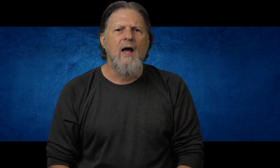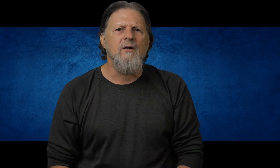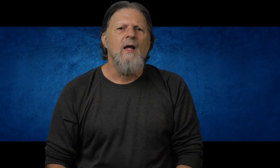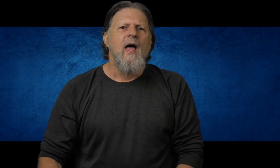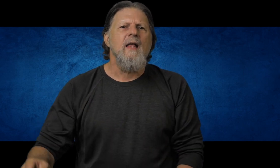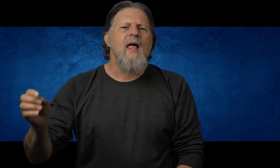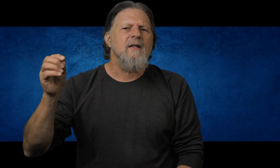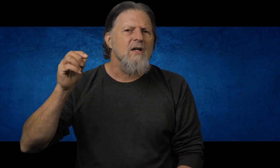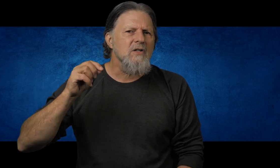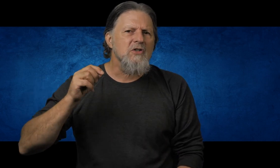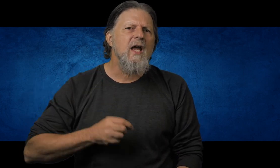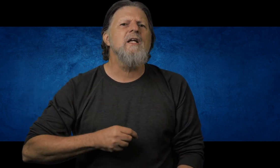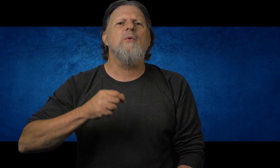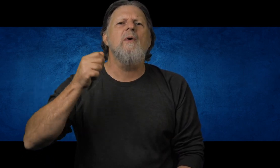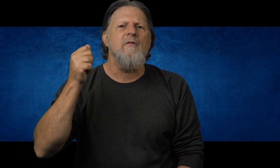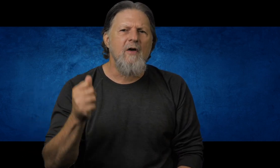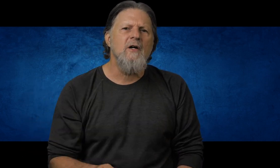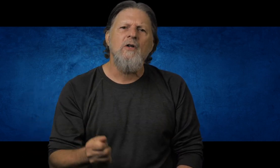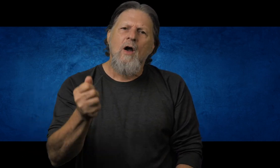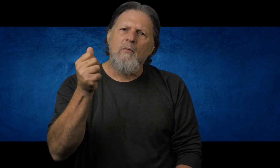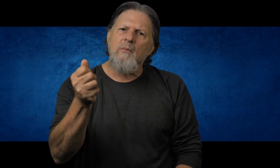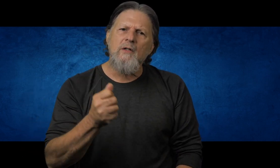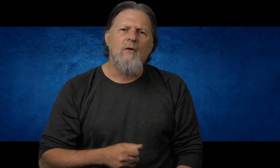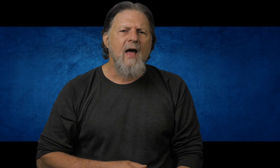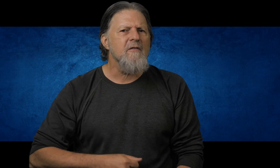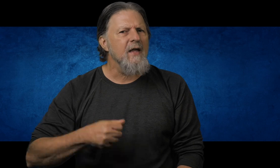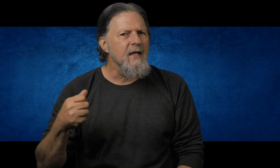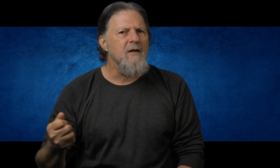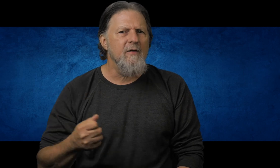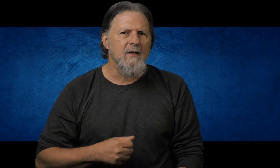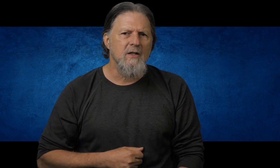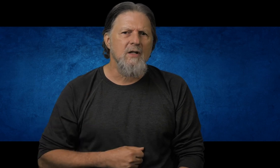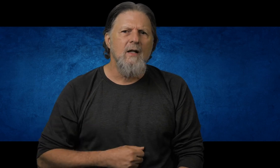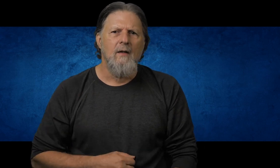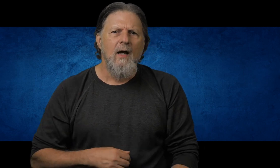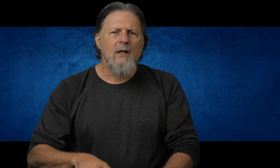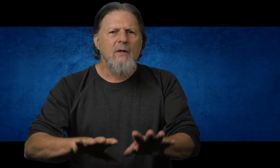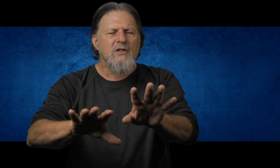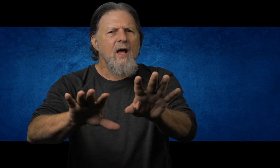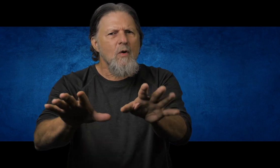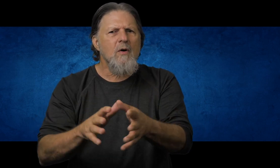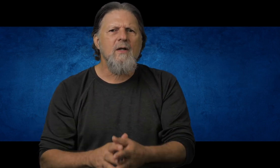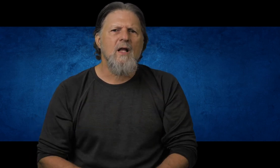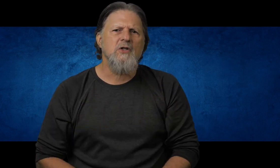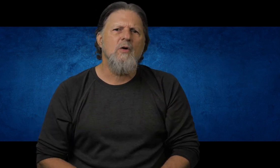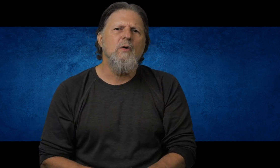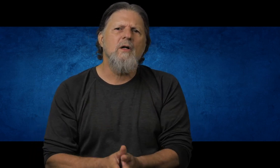account and that doesn't change when we have failed or when we don't have any feelings. And let me just add one more theological word